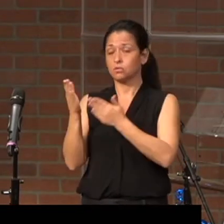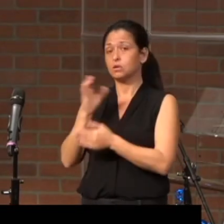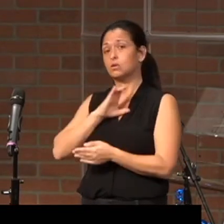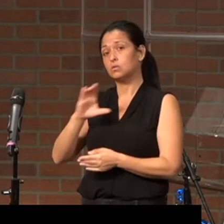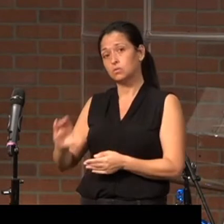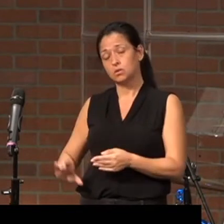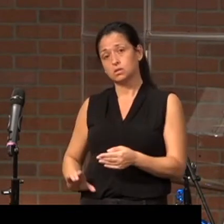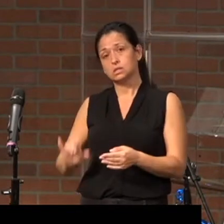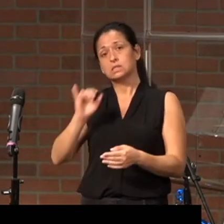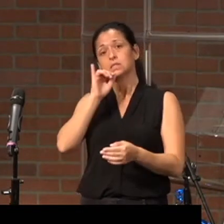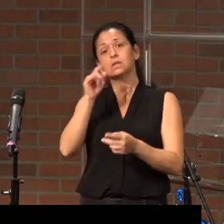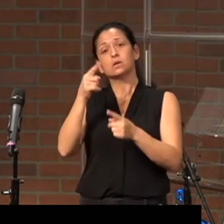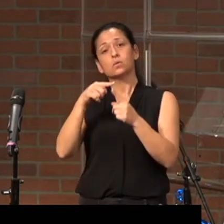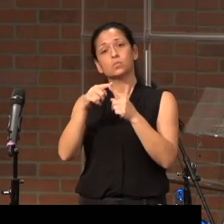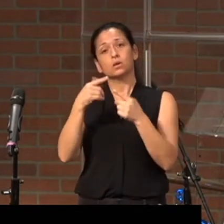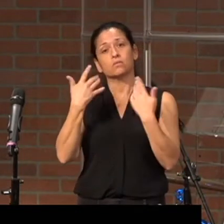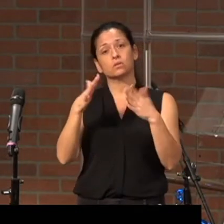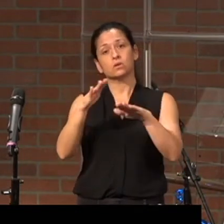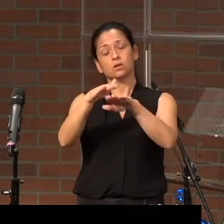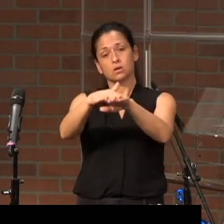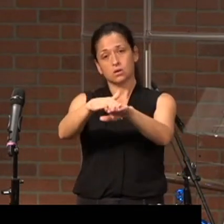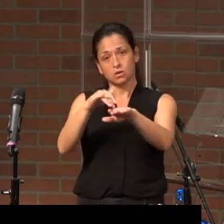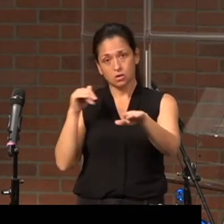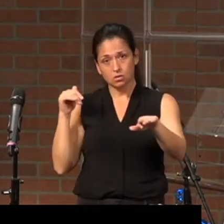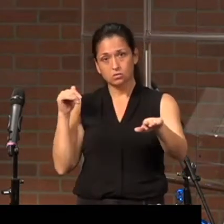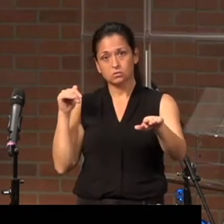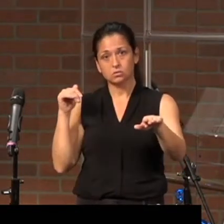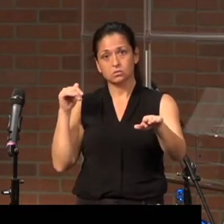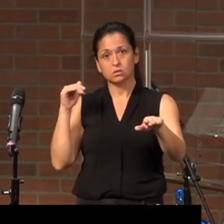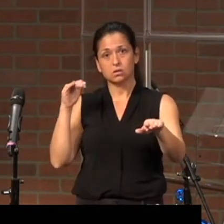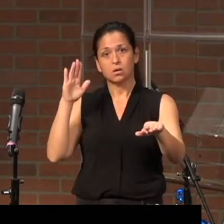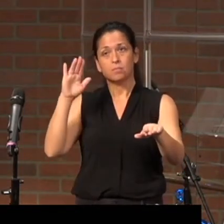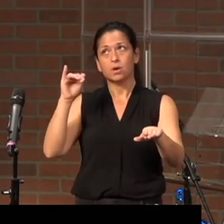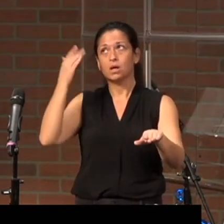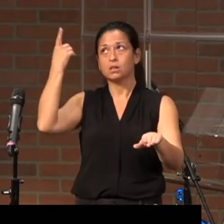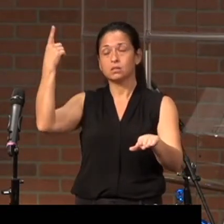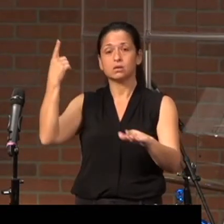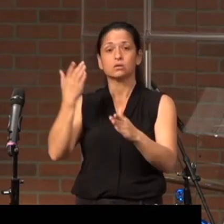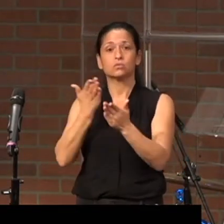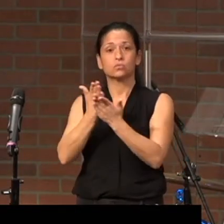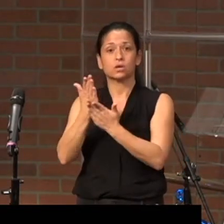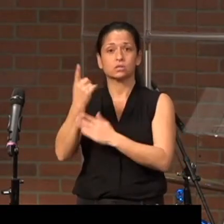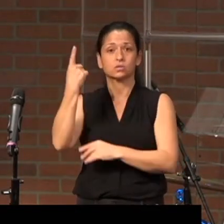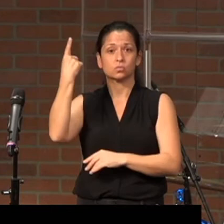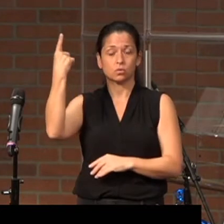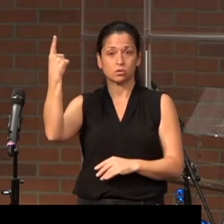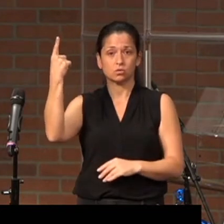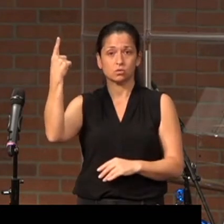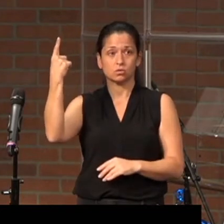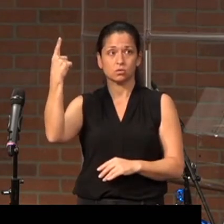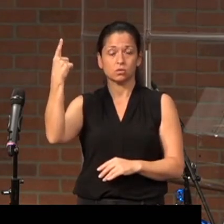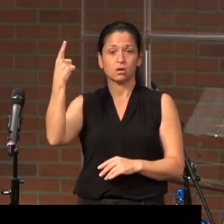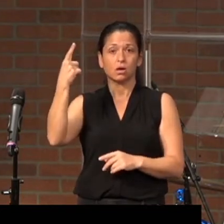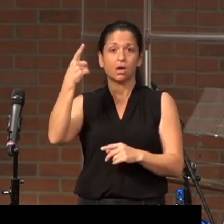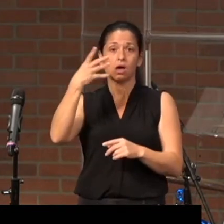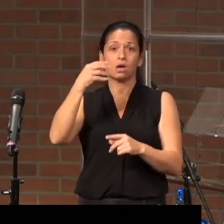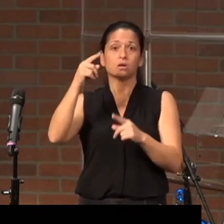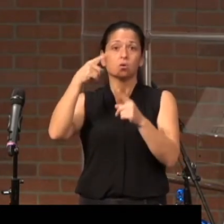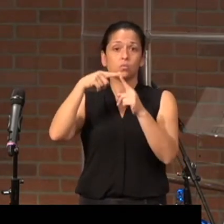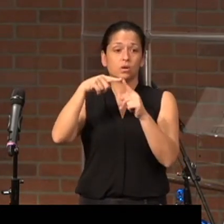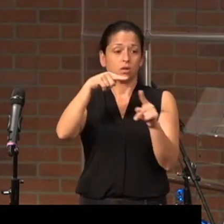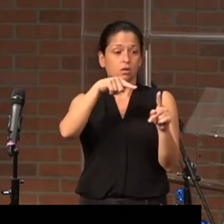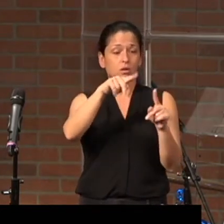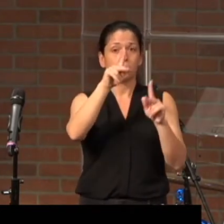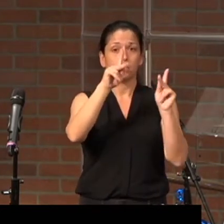is when they have been called by the righteous one. And when they experience